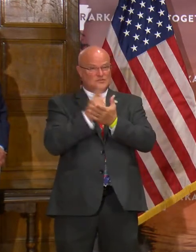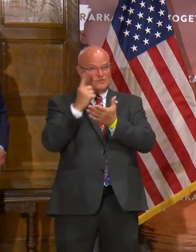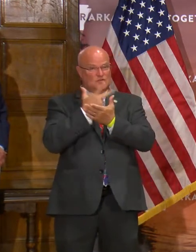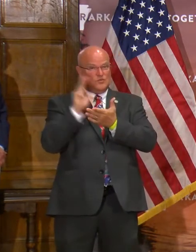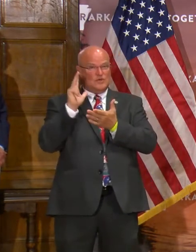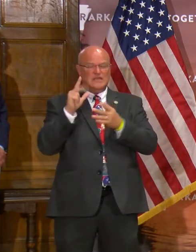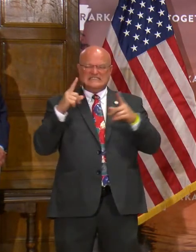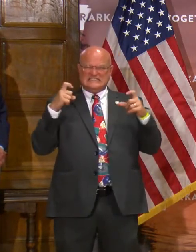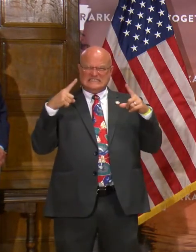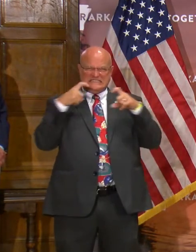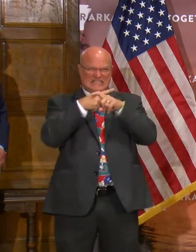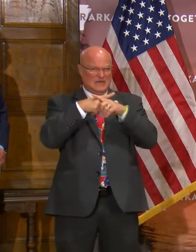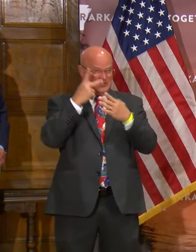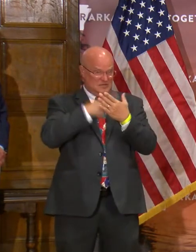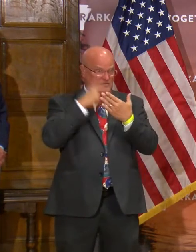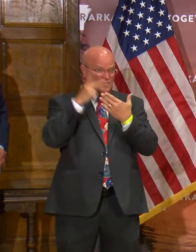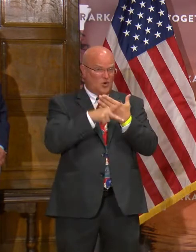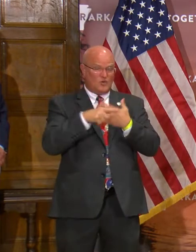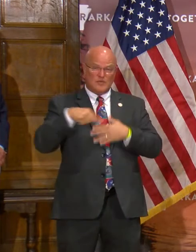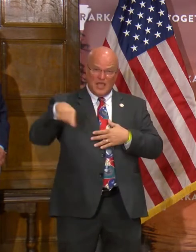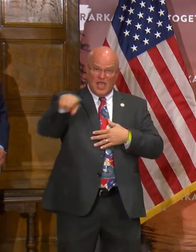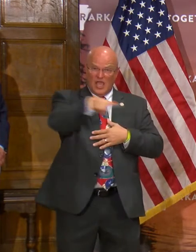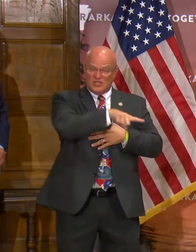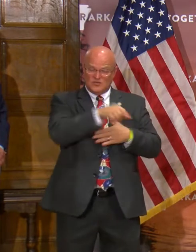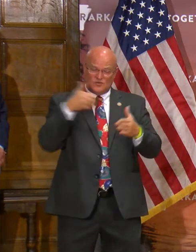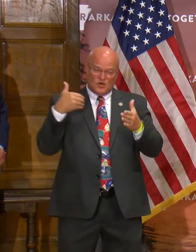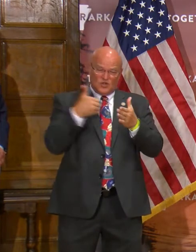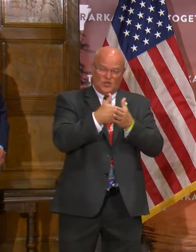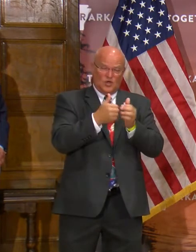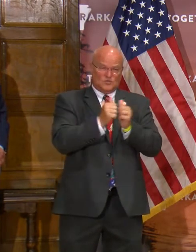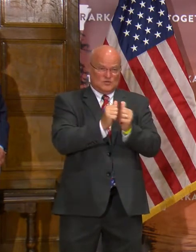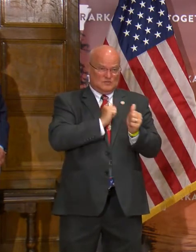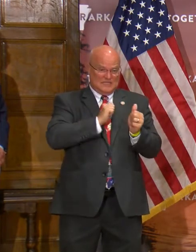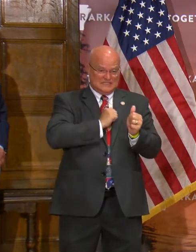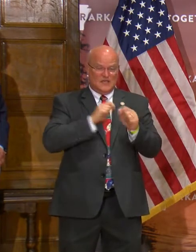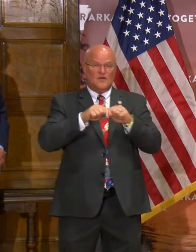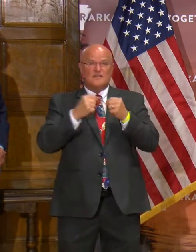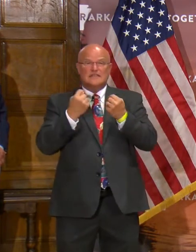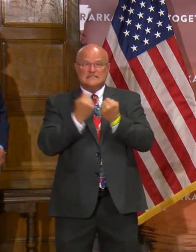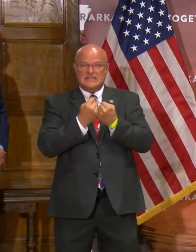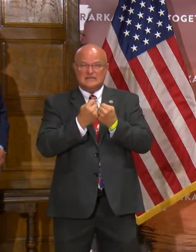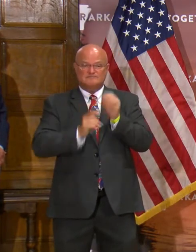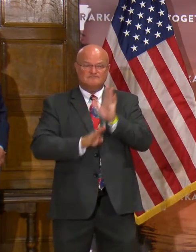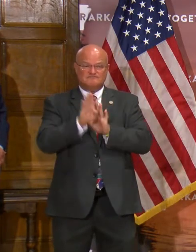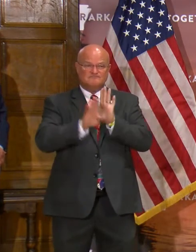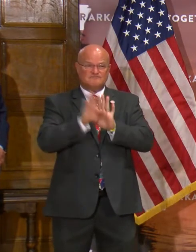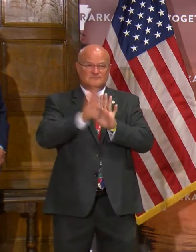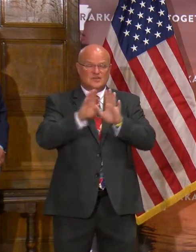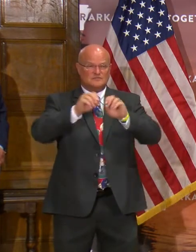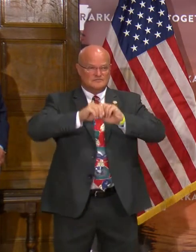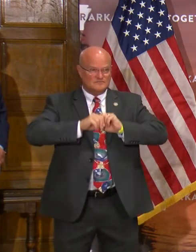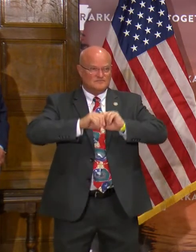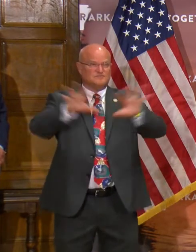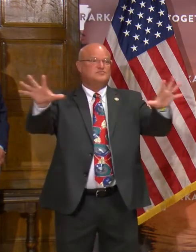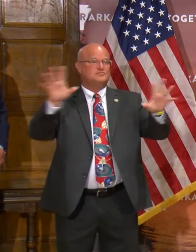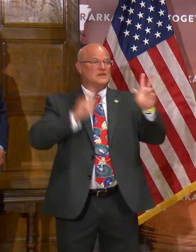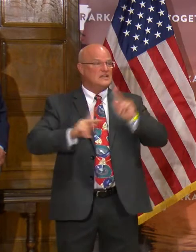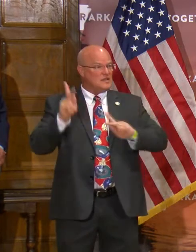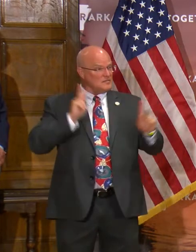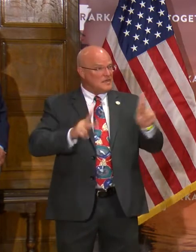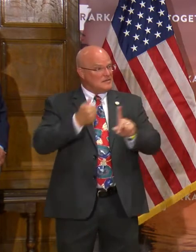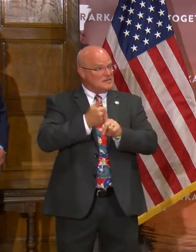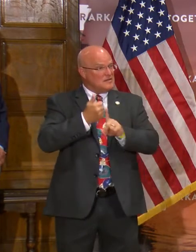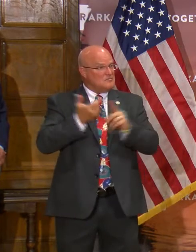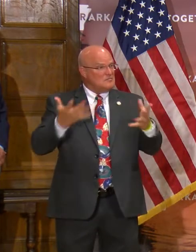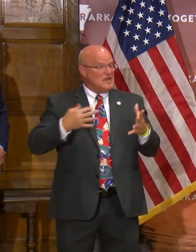It is a complex program, and you all have worked closely with myself and my team to get that information out there and deliver to Arkansans who